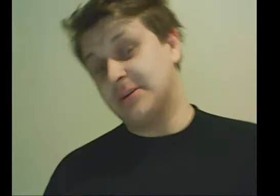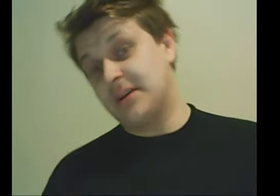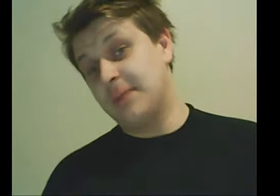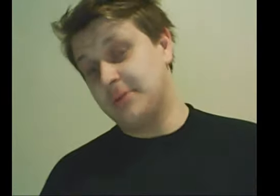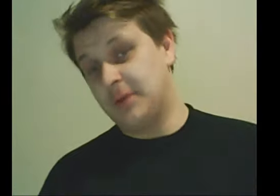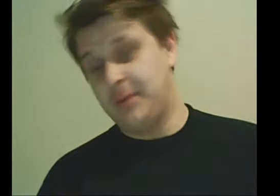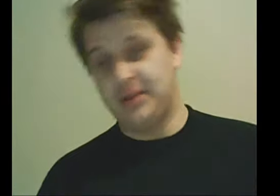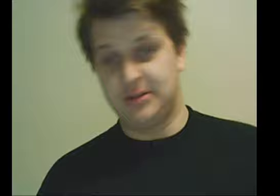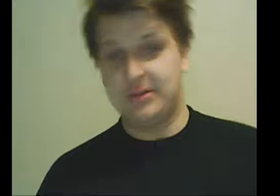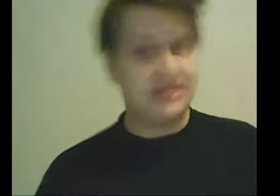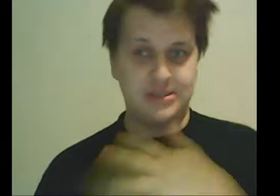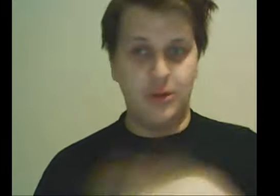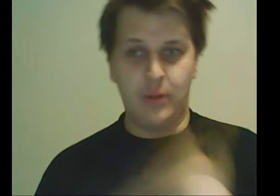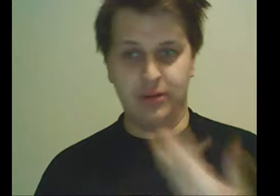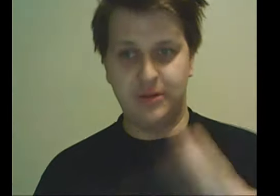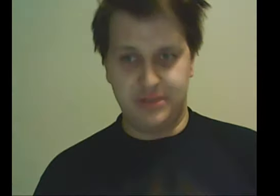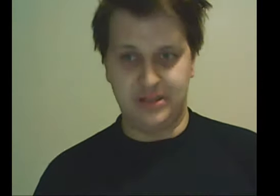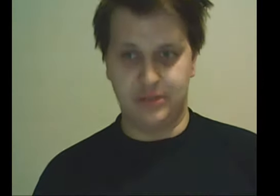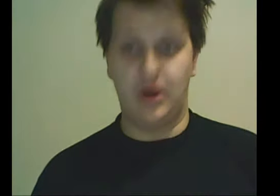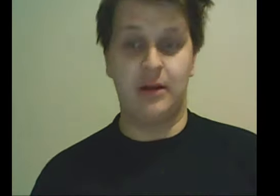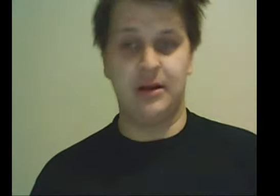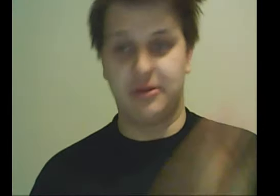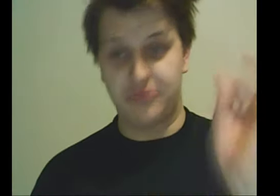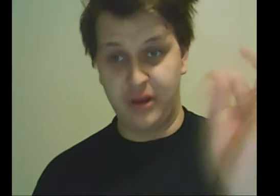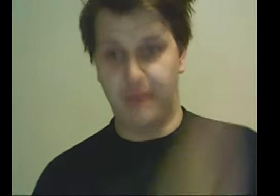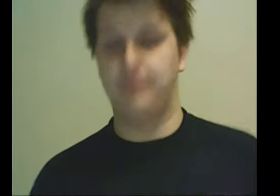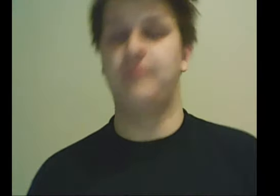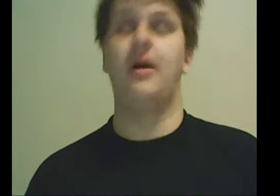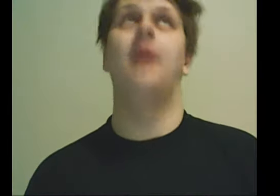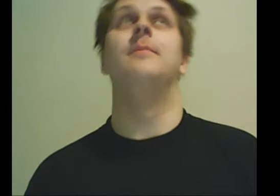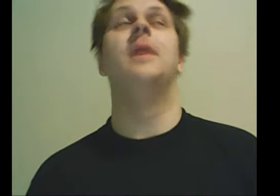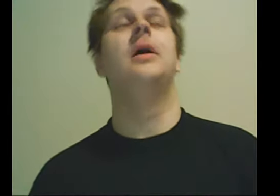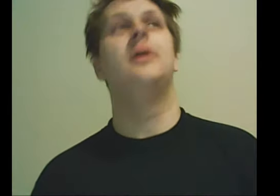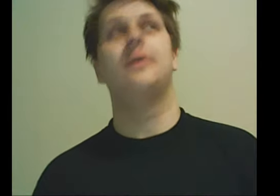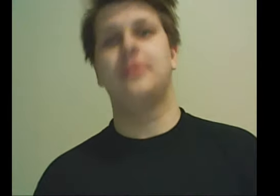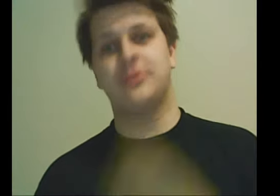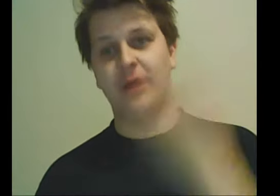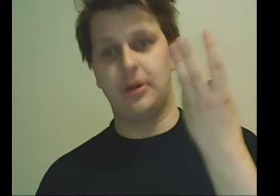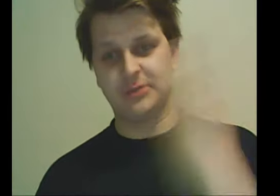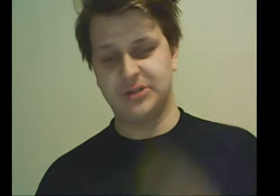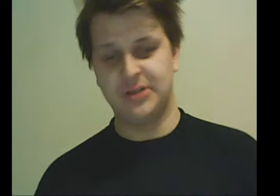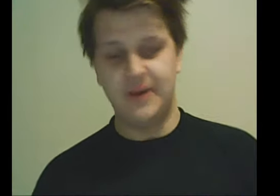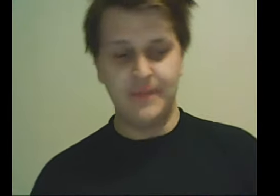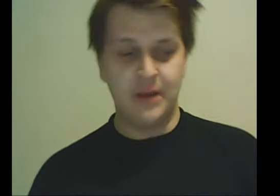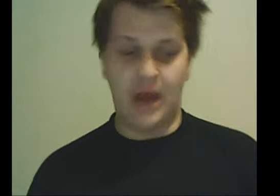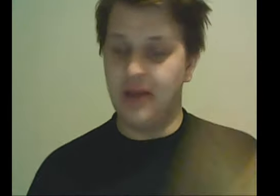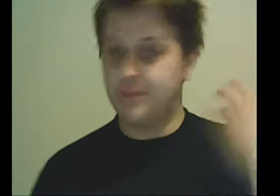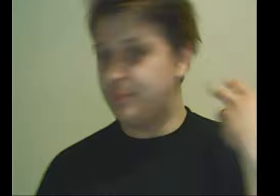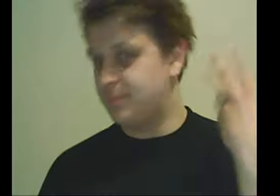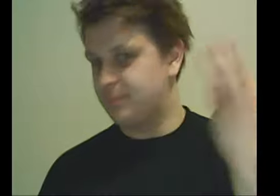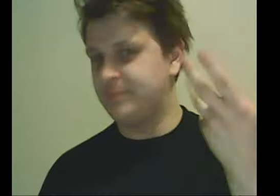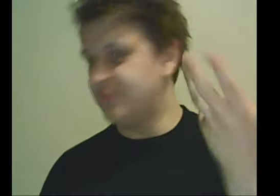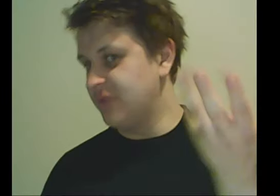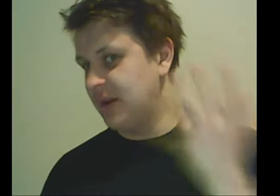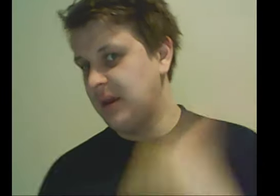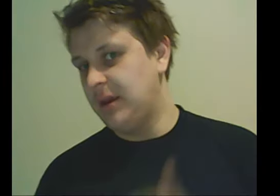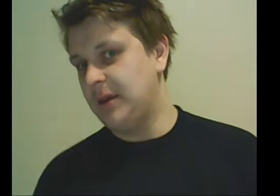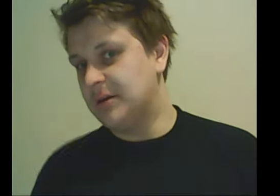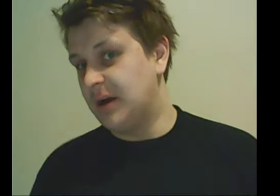unable to limit it. There's no way to limit it to only 3 options. I really kind of